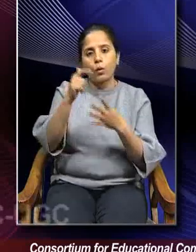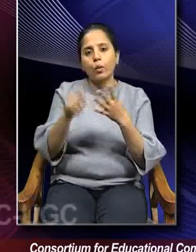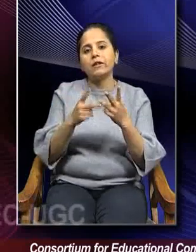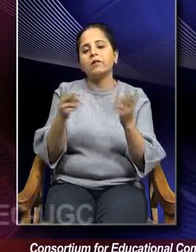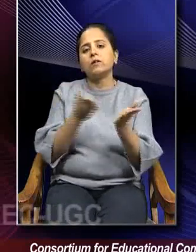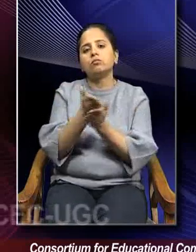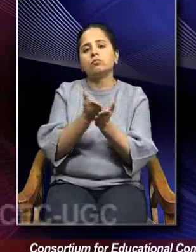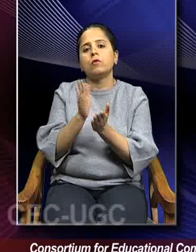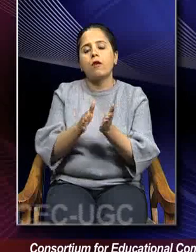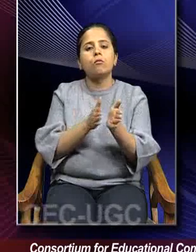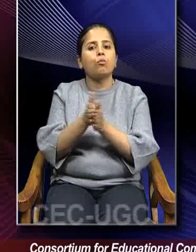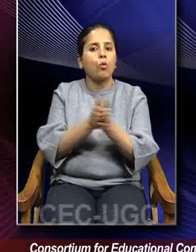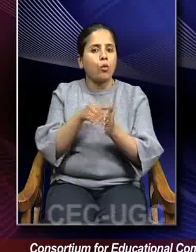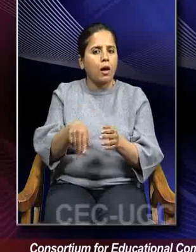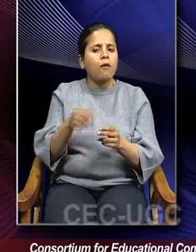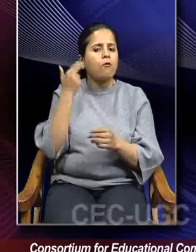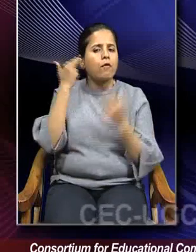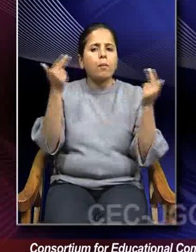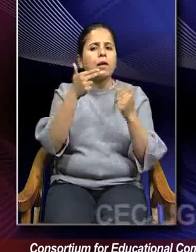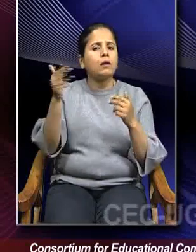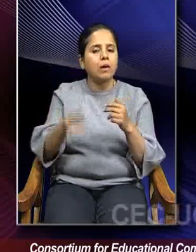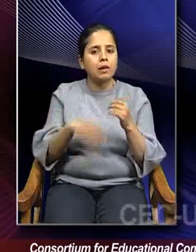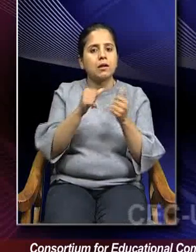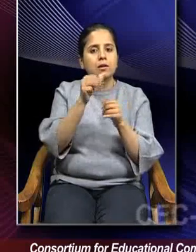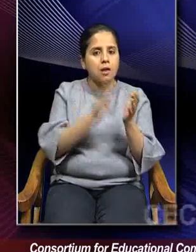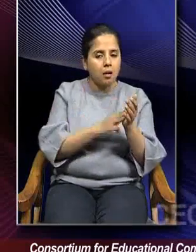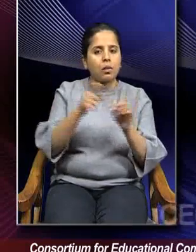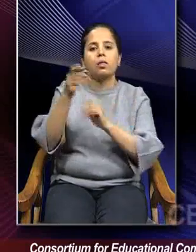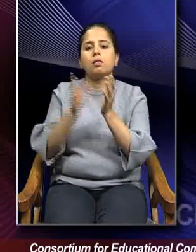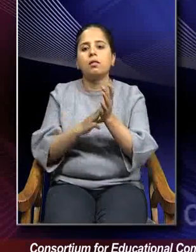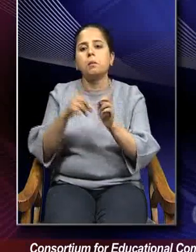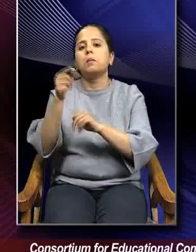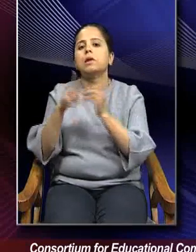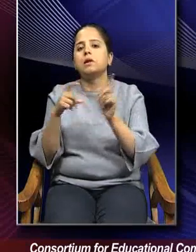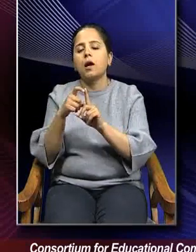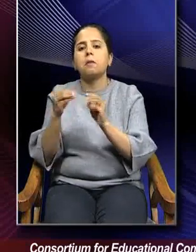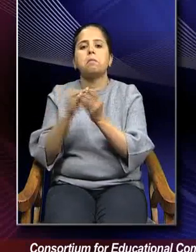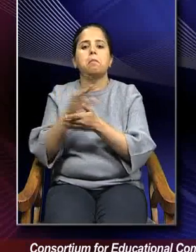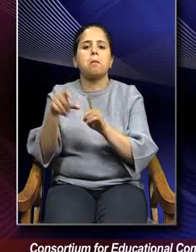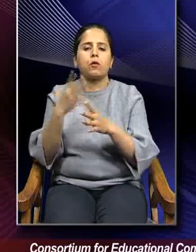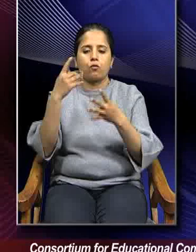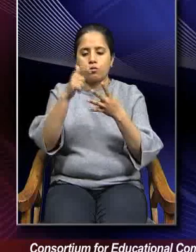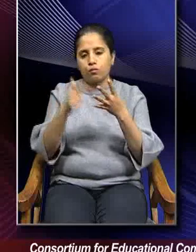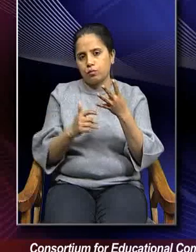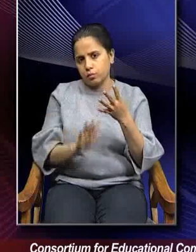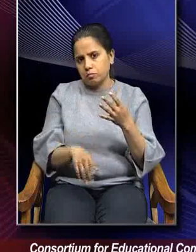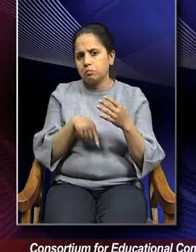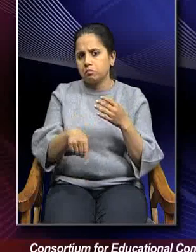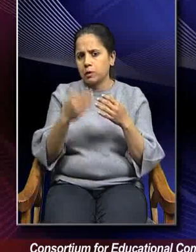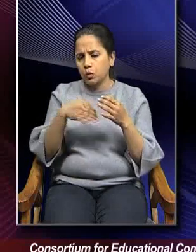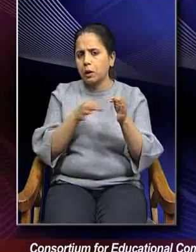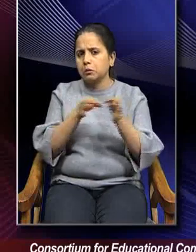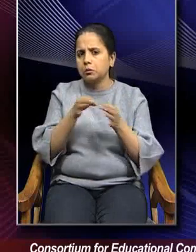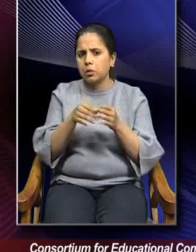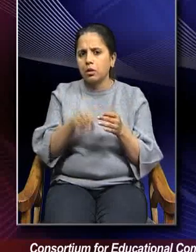of motivation, popularly called as Sam, Dam, Dand, and Bhed. I would be telling you what each one